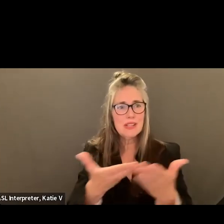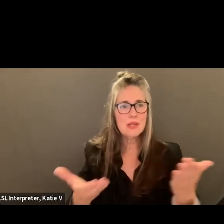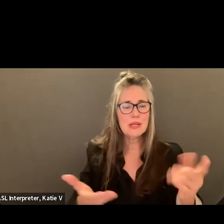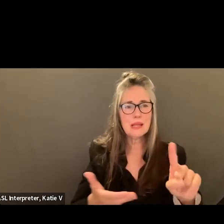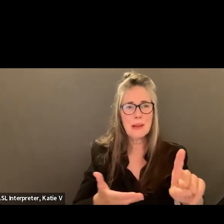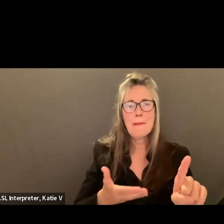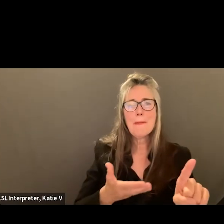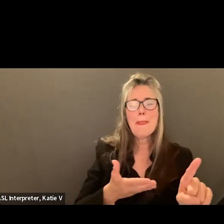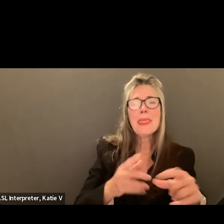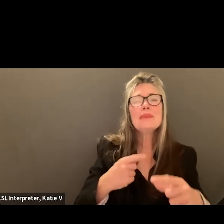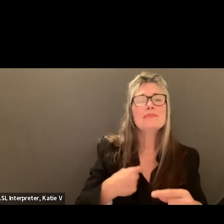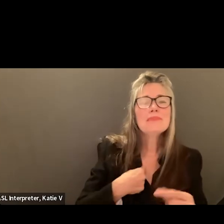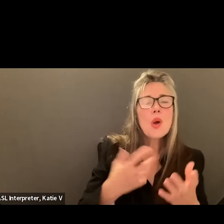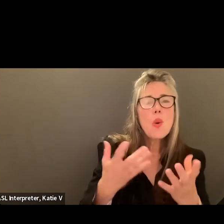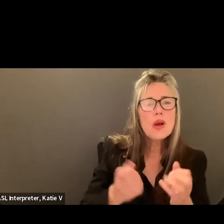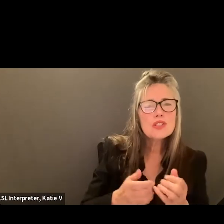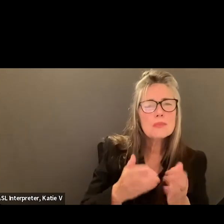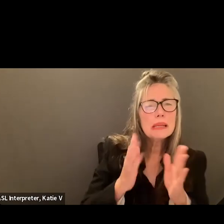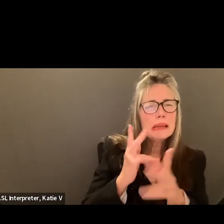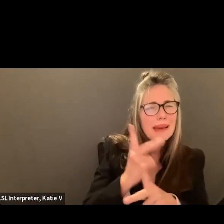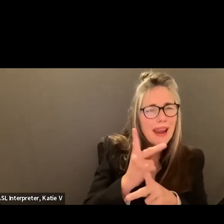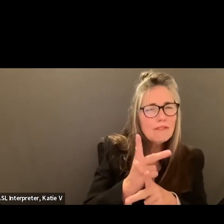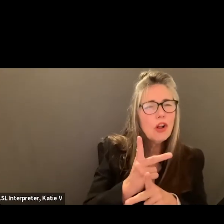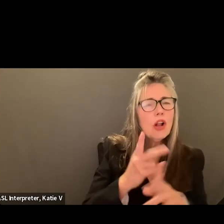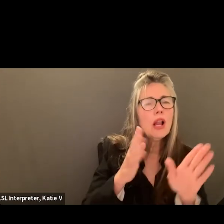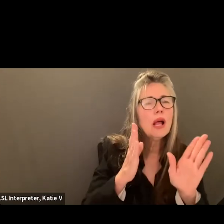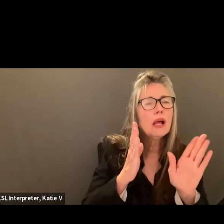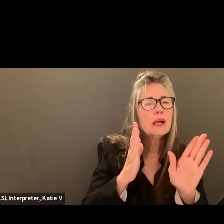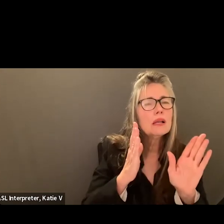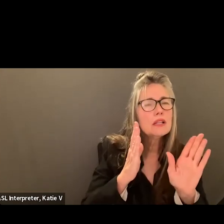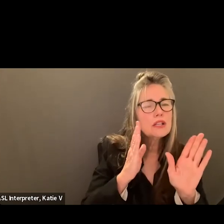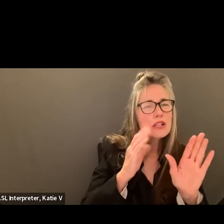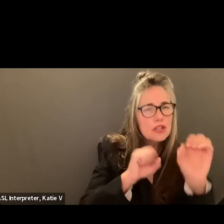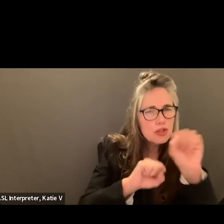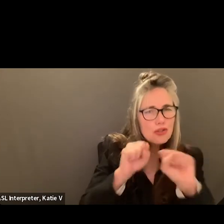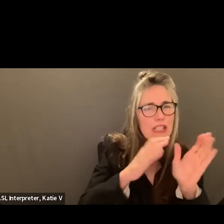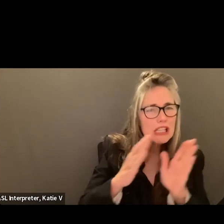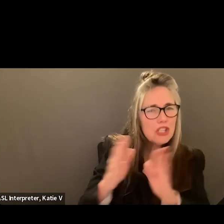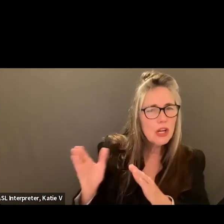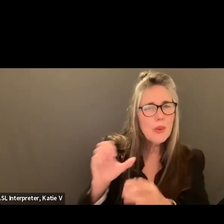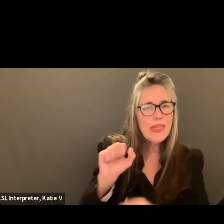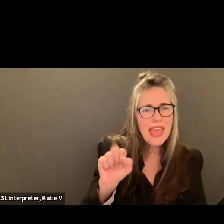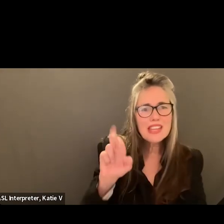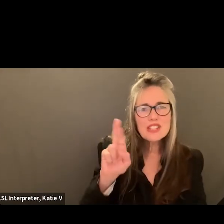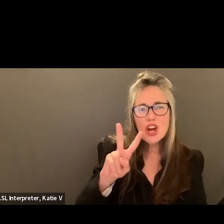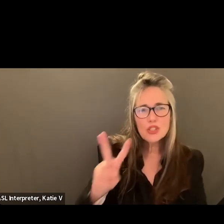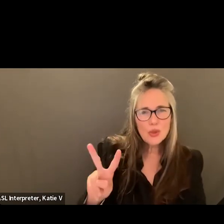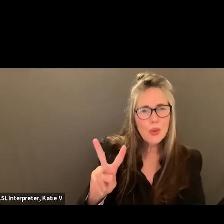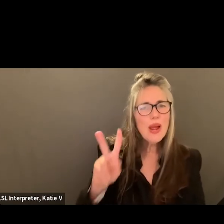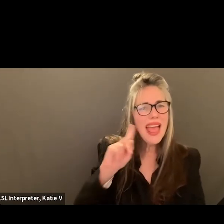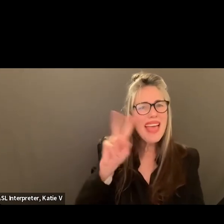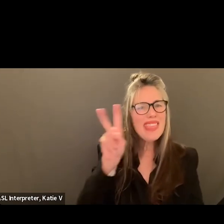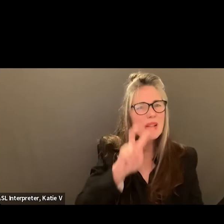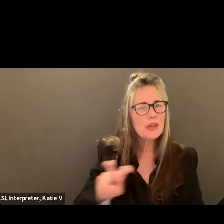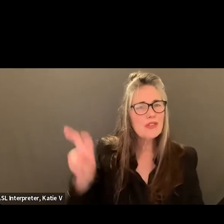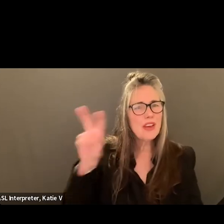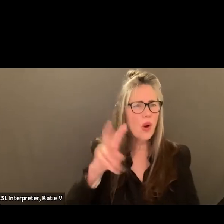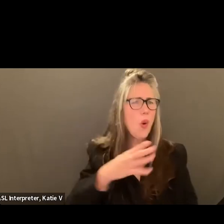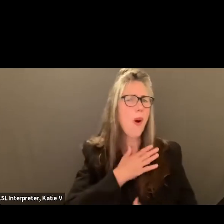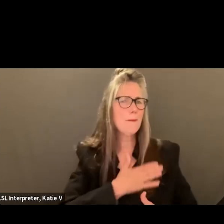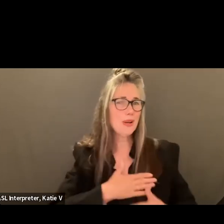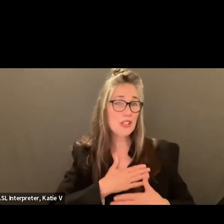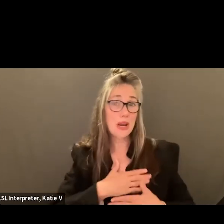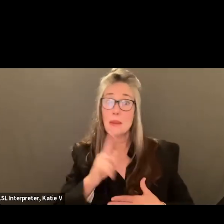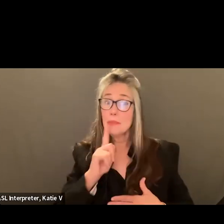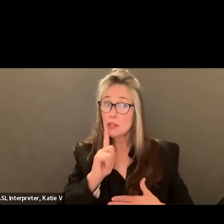We just want to be strategic with our funding with the ESSER II and then it definitely will be transferring to general fund. And totally appreciate that. I just want to make sure that